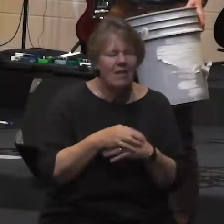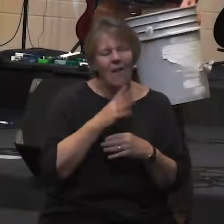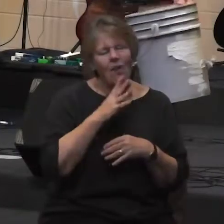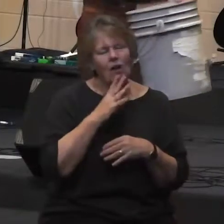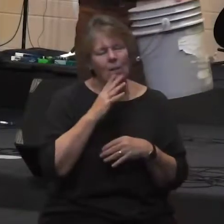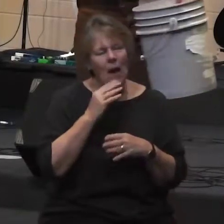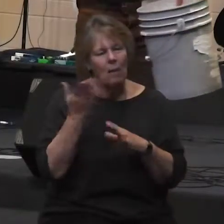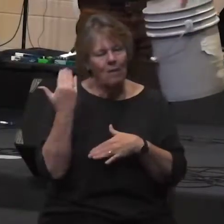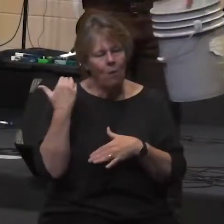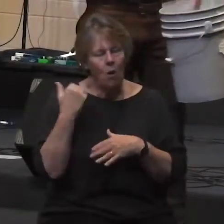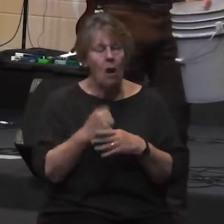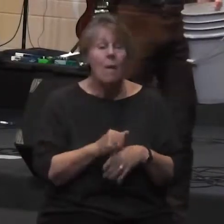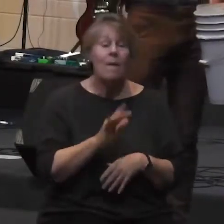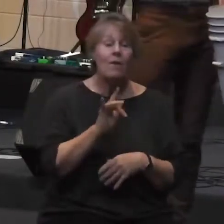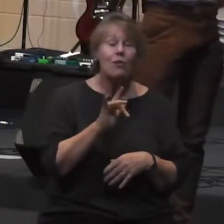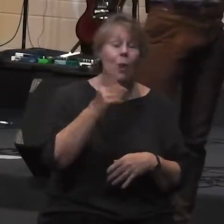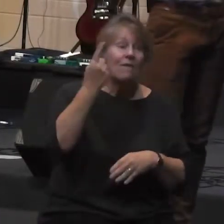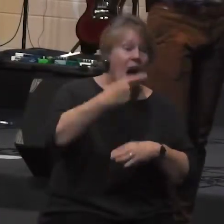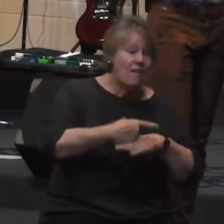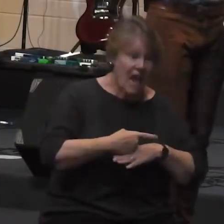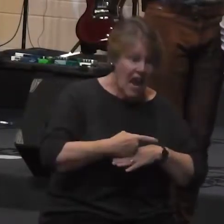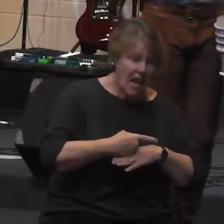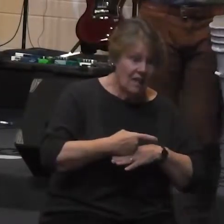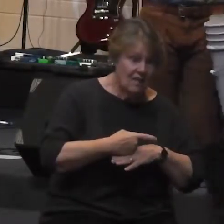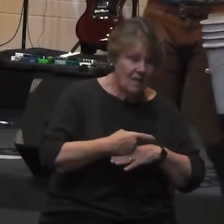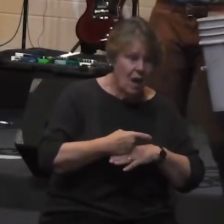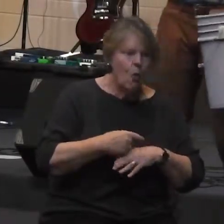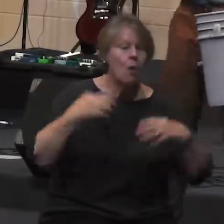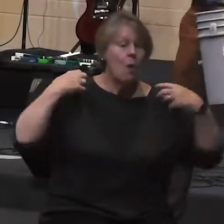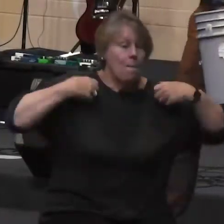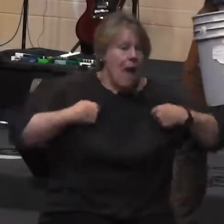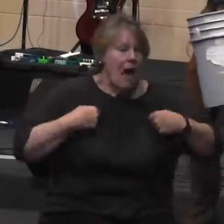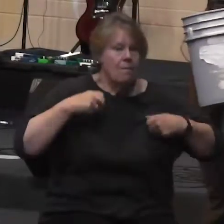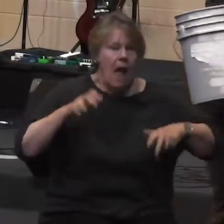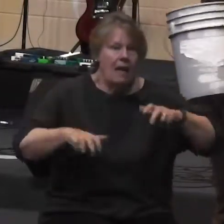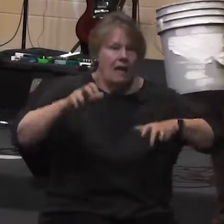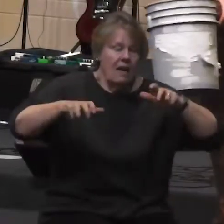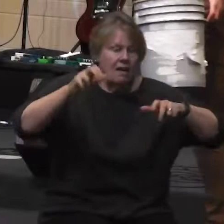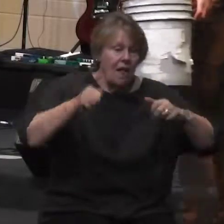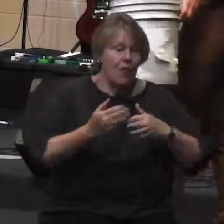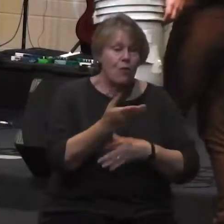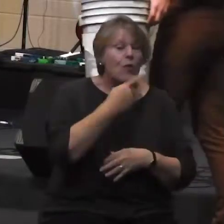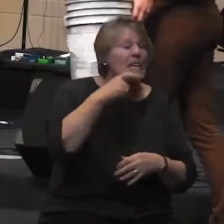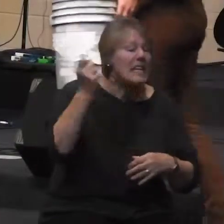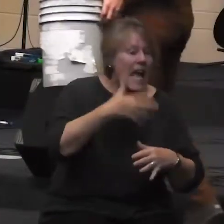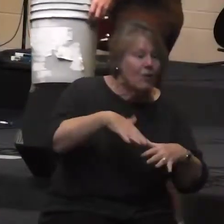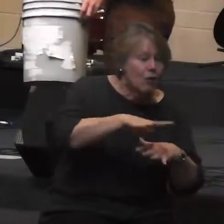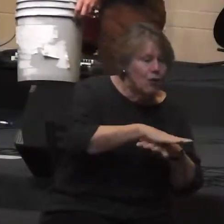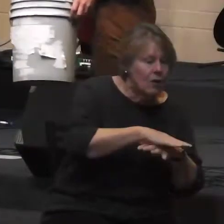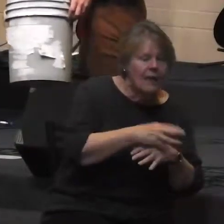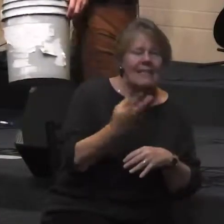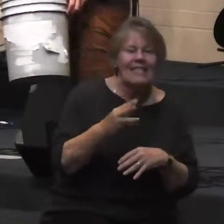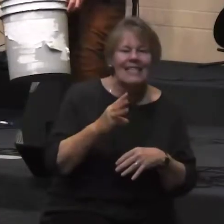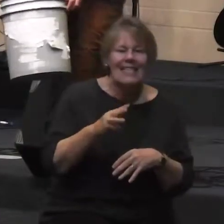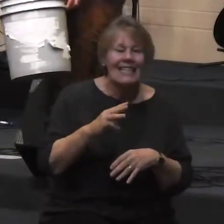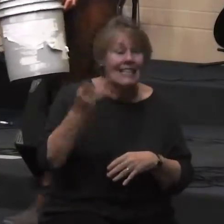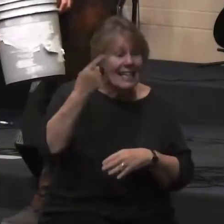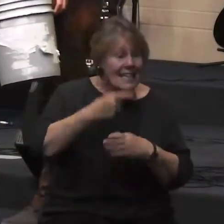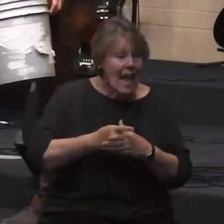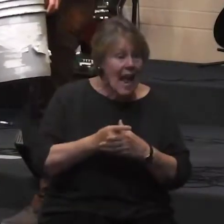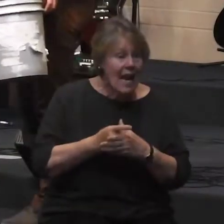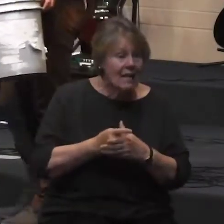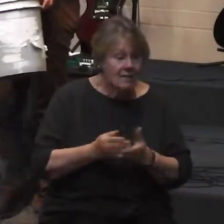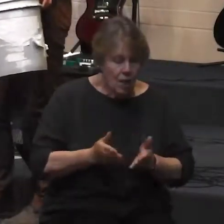church it'll be great I was on a 25 day wilderness trip nine days backpacking through the desert 16 days canoeing down the Rio